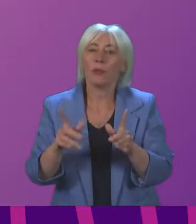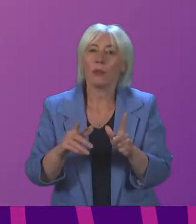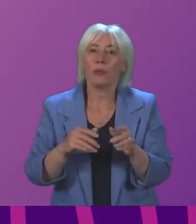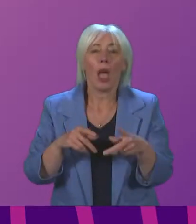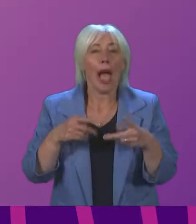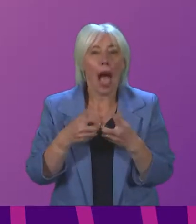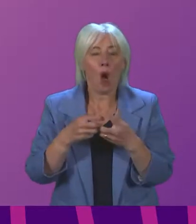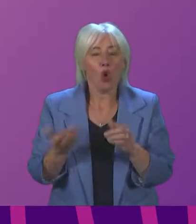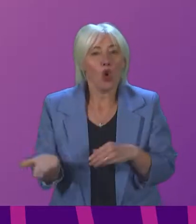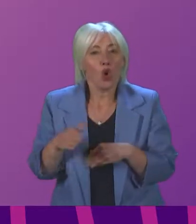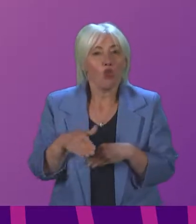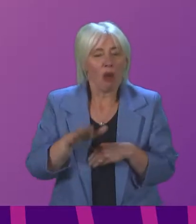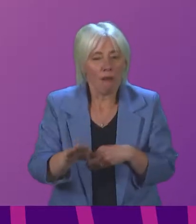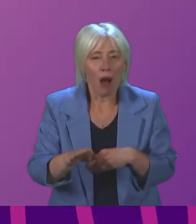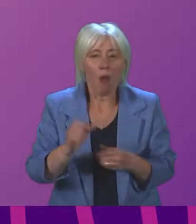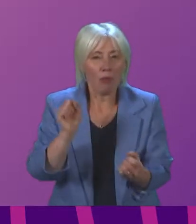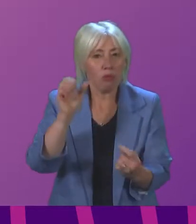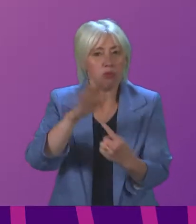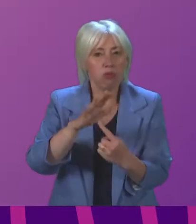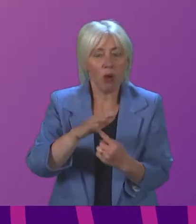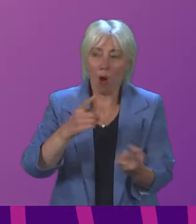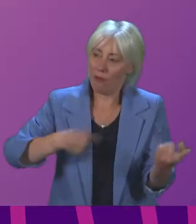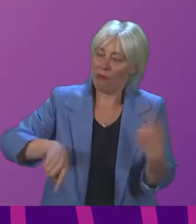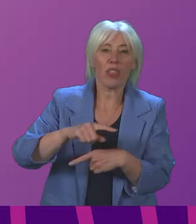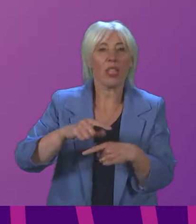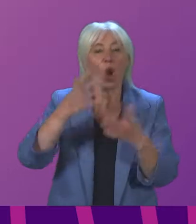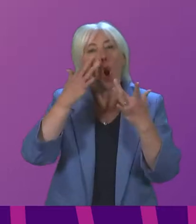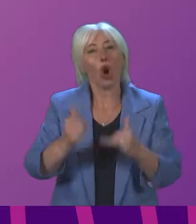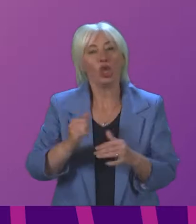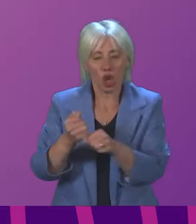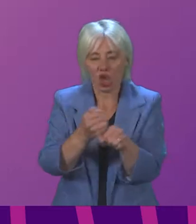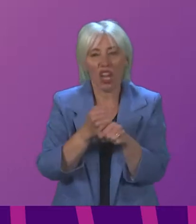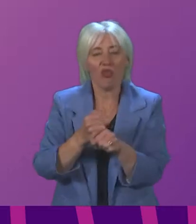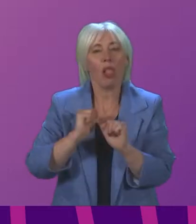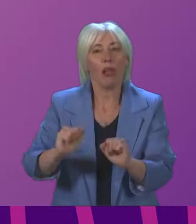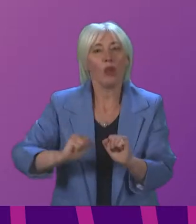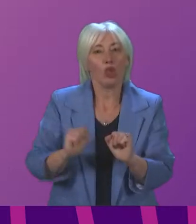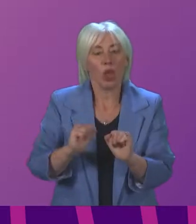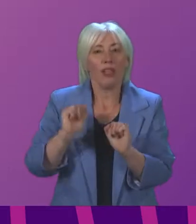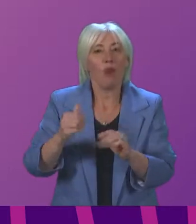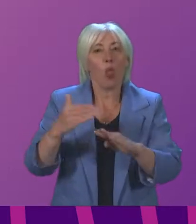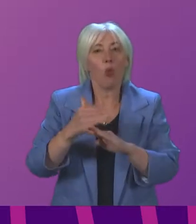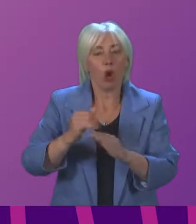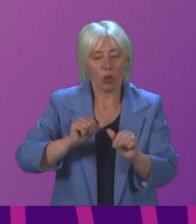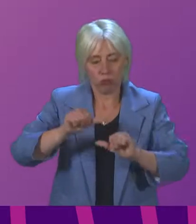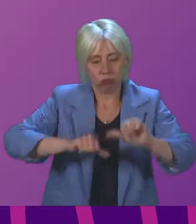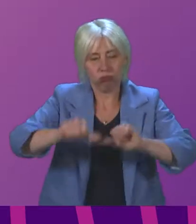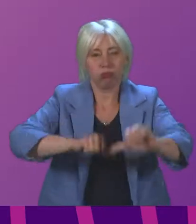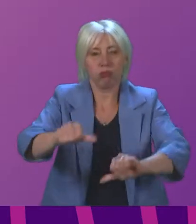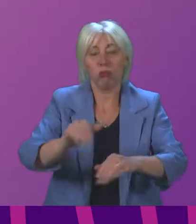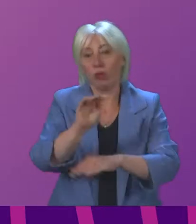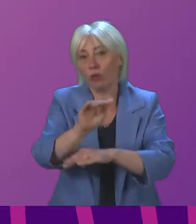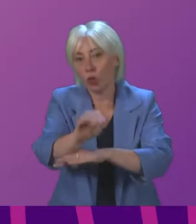a prominent feature of the work of the Auditor General for Scotland's work programme in the months ahead,